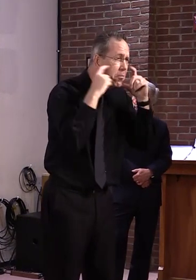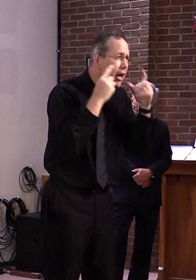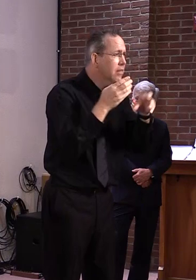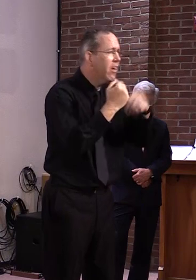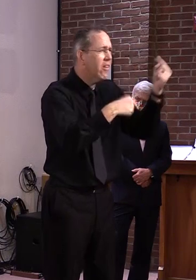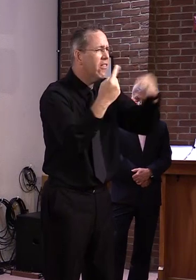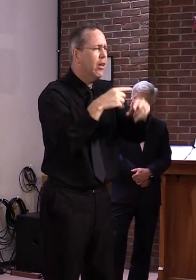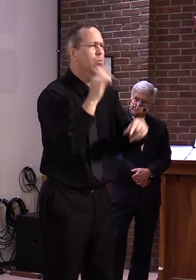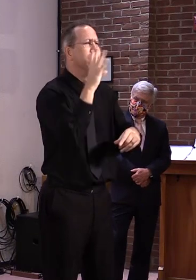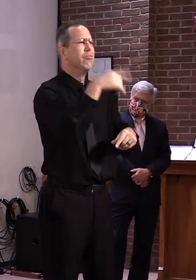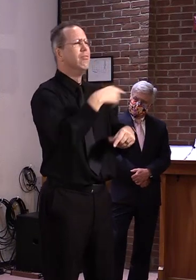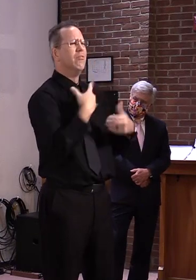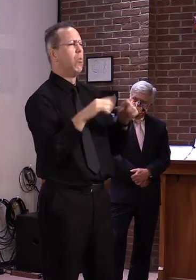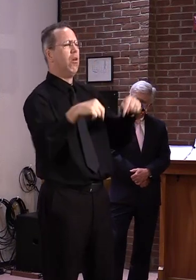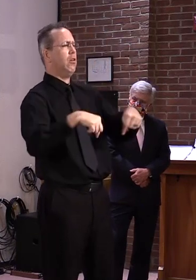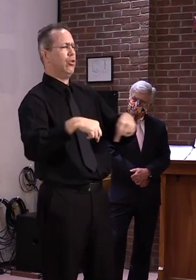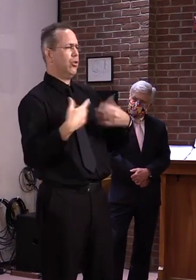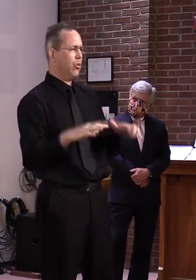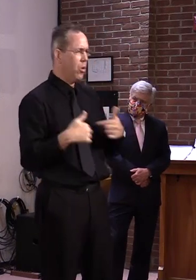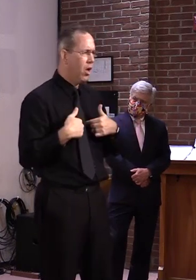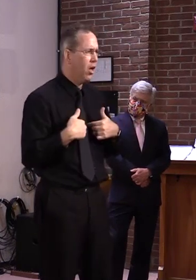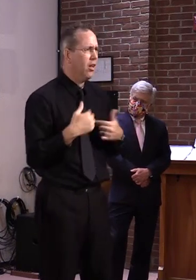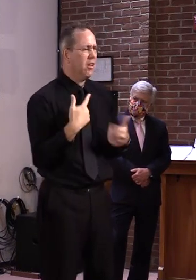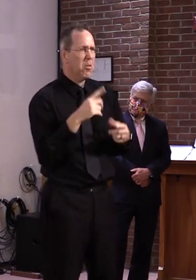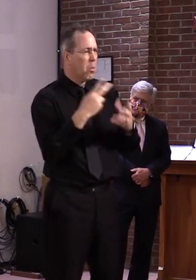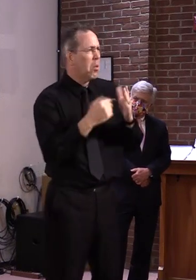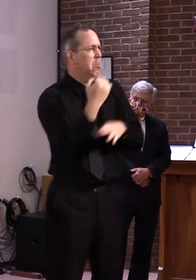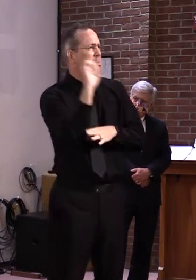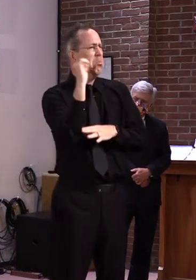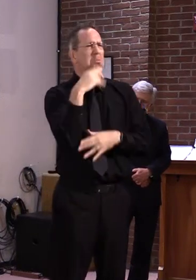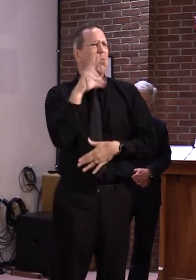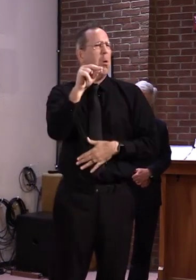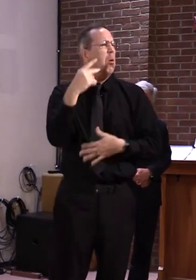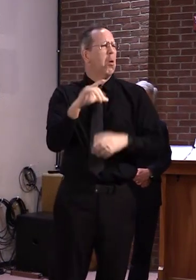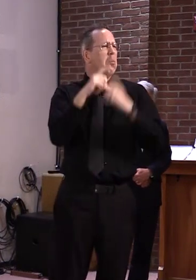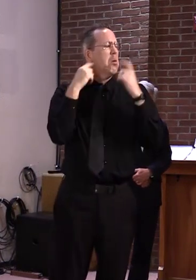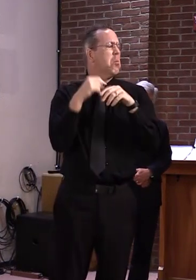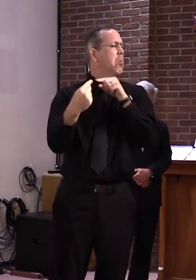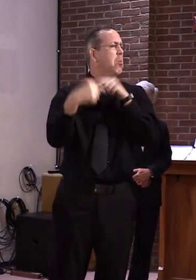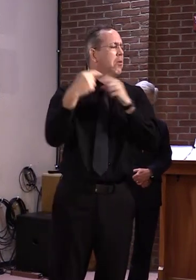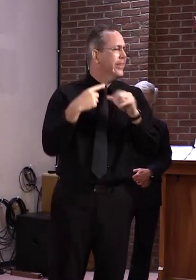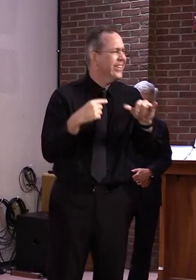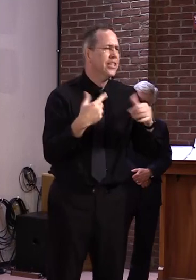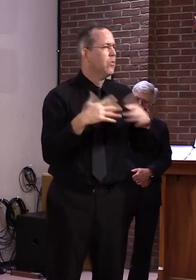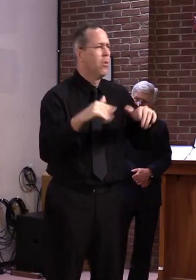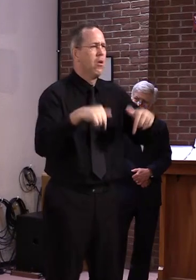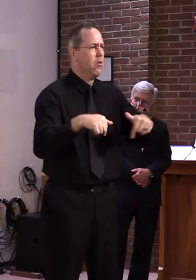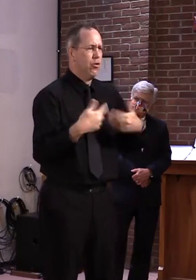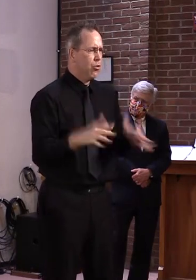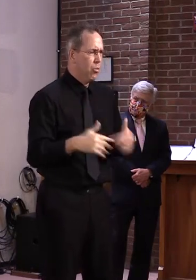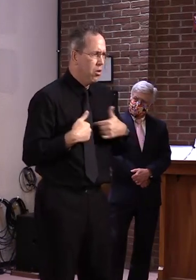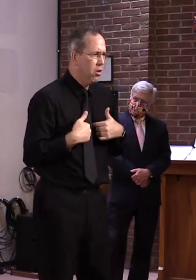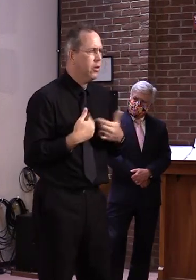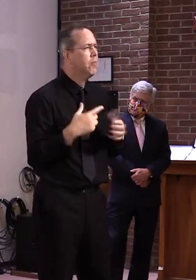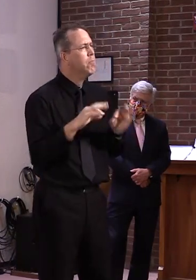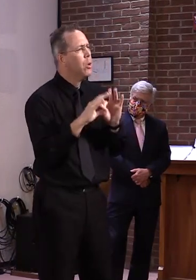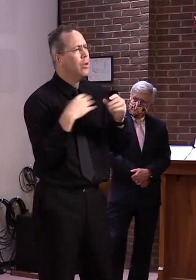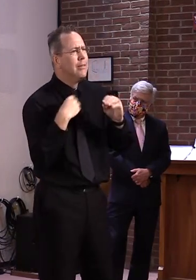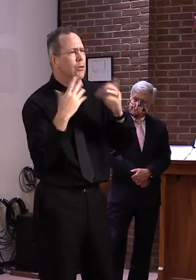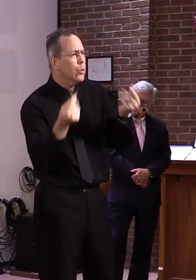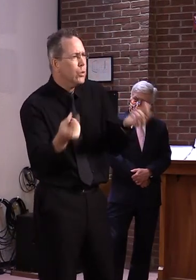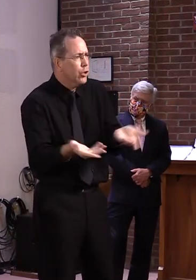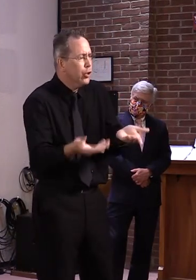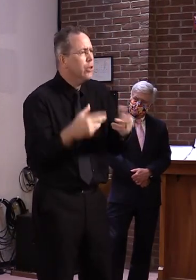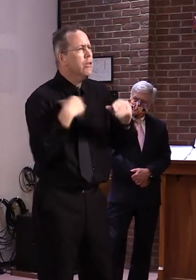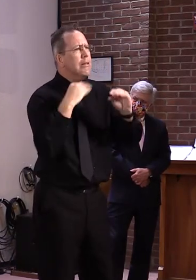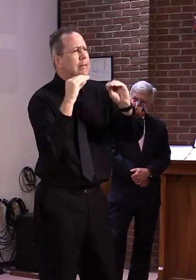the government telling you what to do once again. I would rather educate, lead, and inspire people to do the right thing.